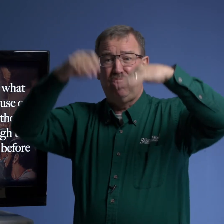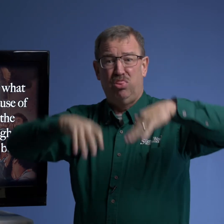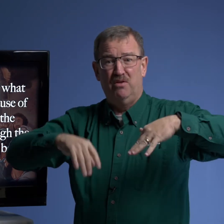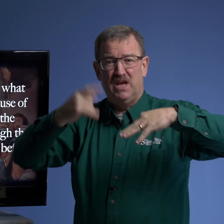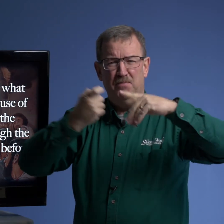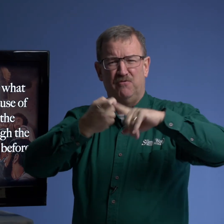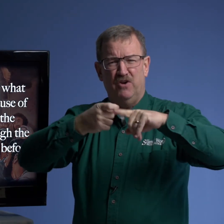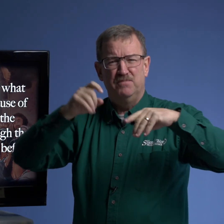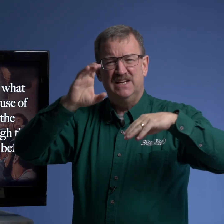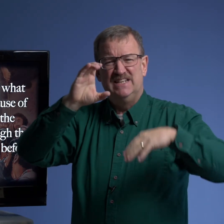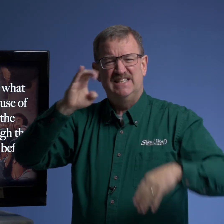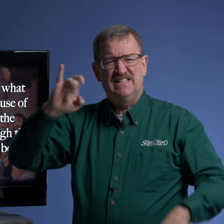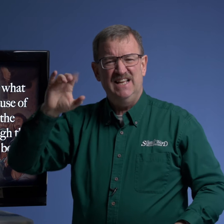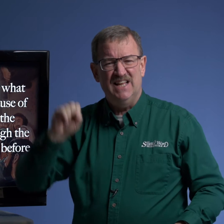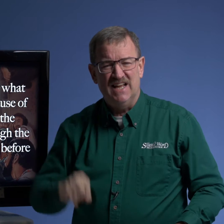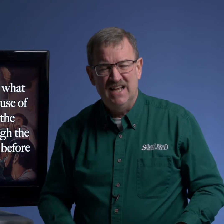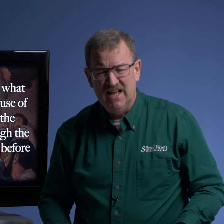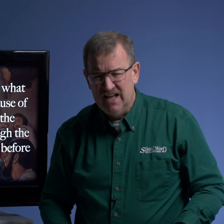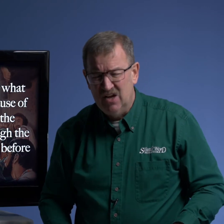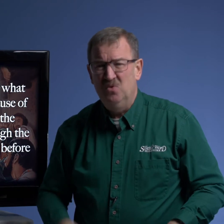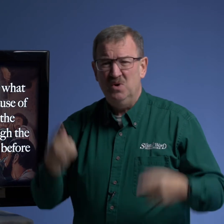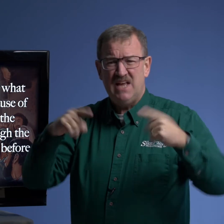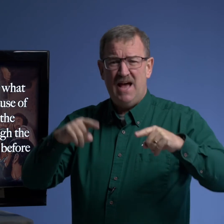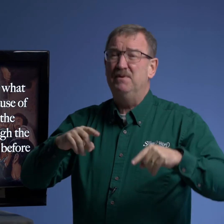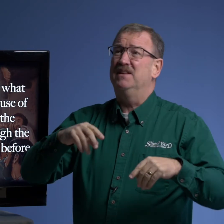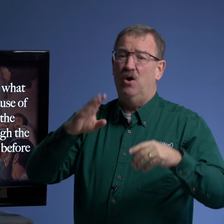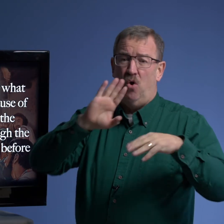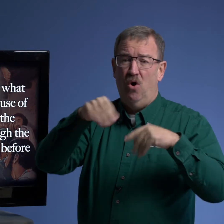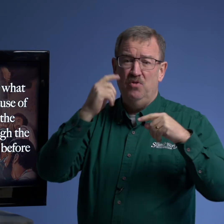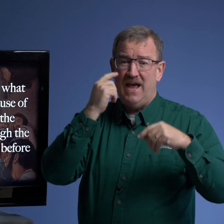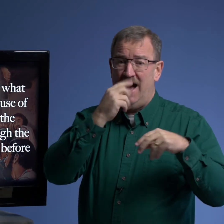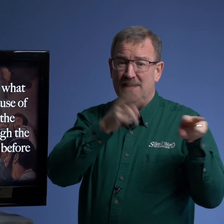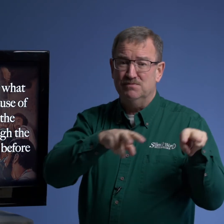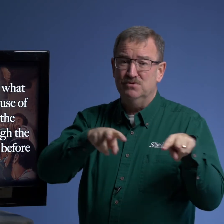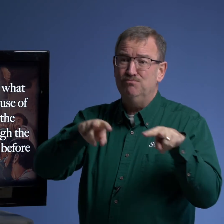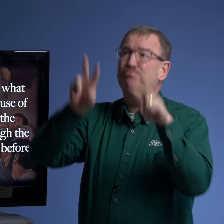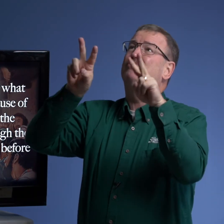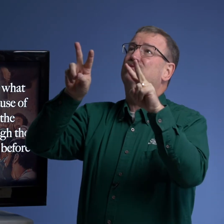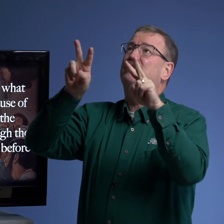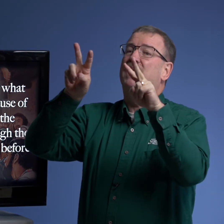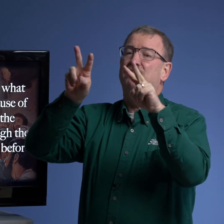coming from the ceiling what's happening all the eyes look up